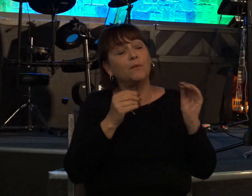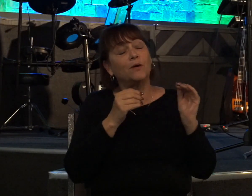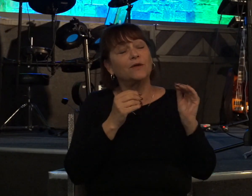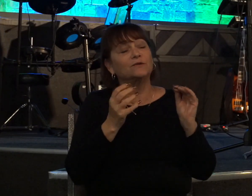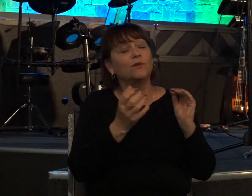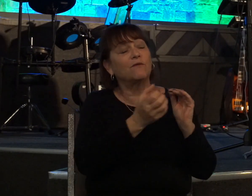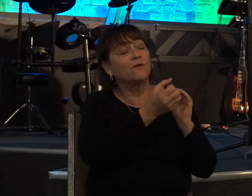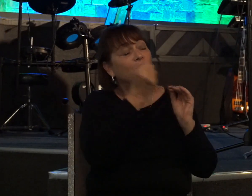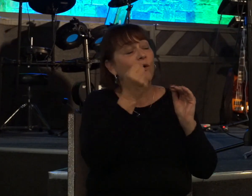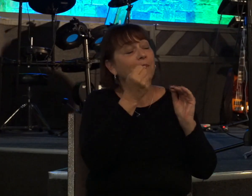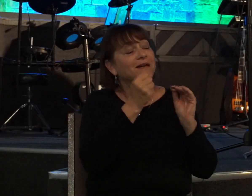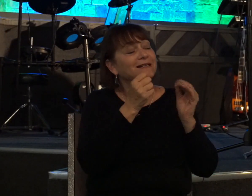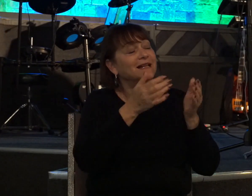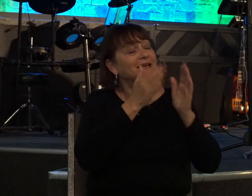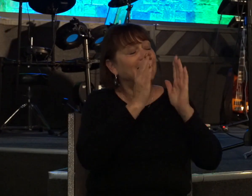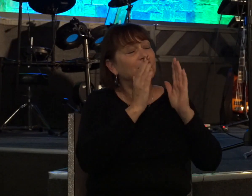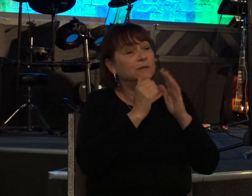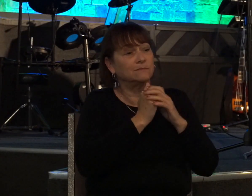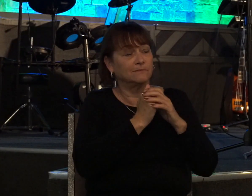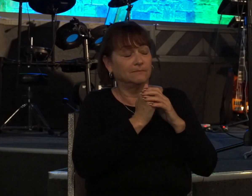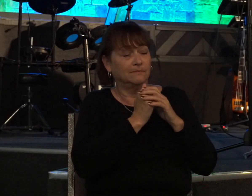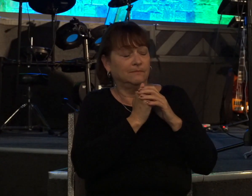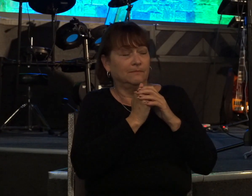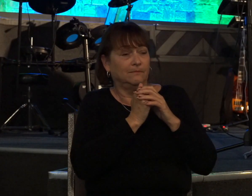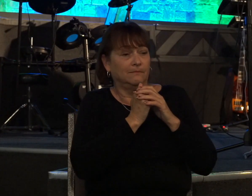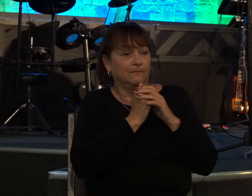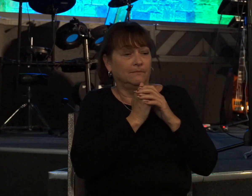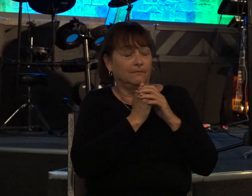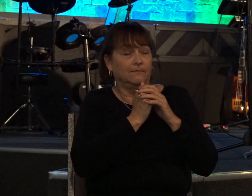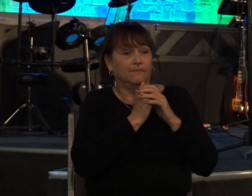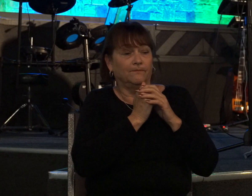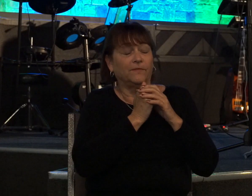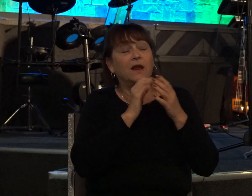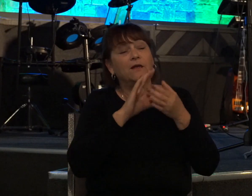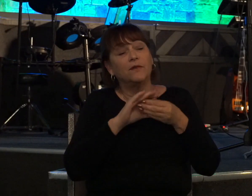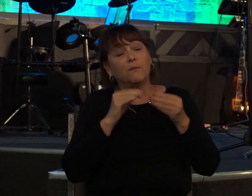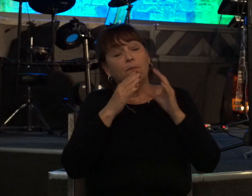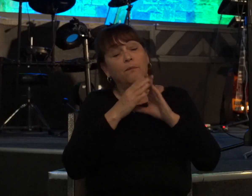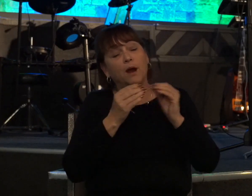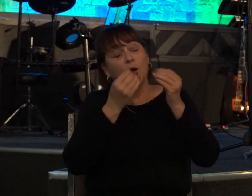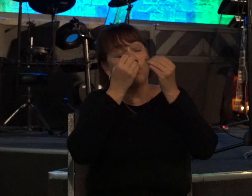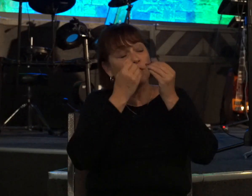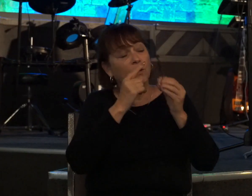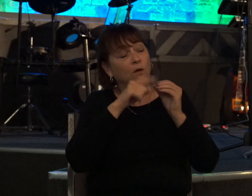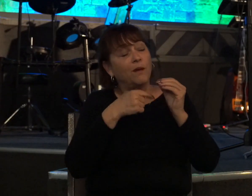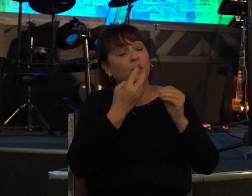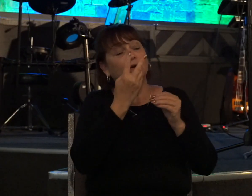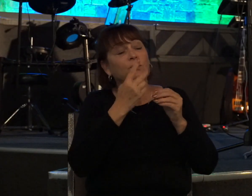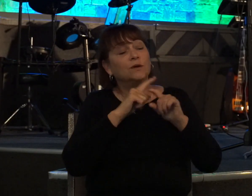david's attention and in the parable we're told about two different men